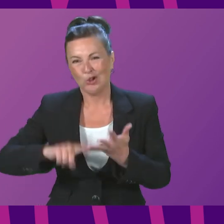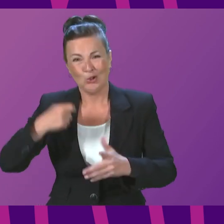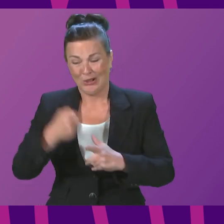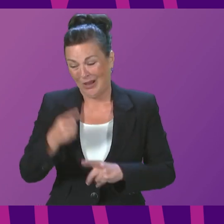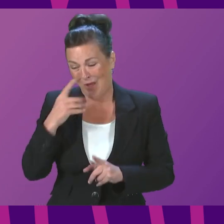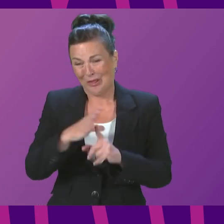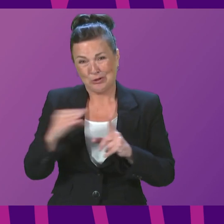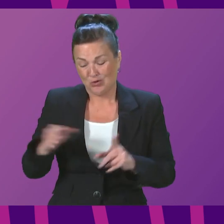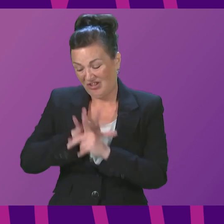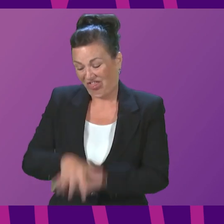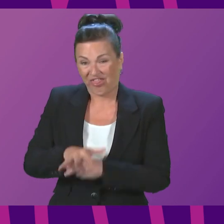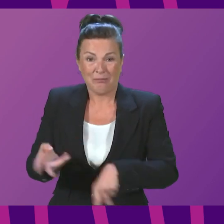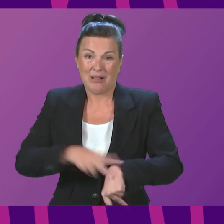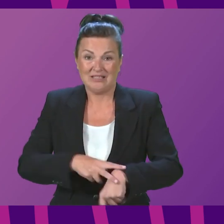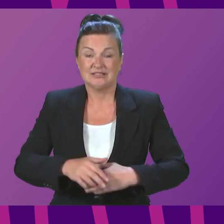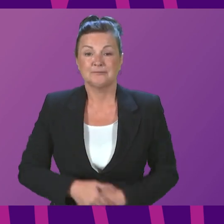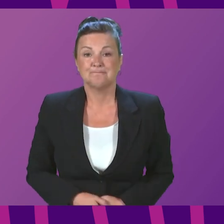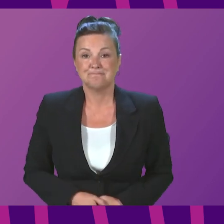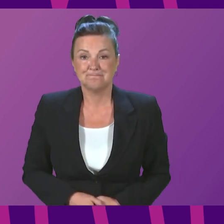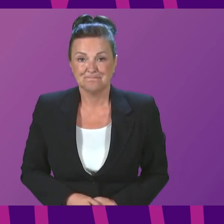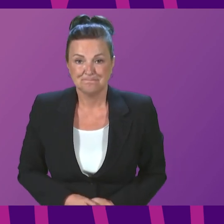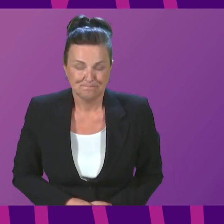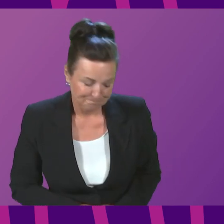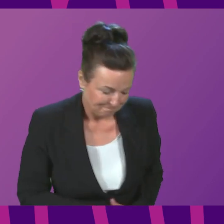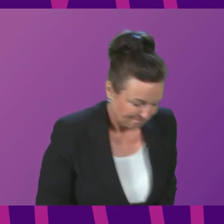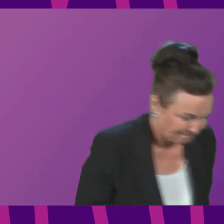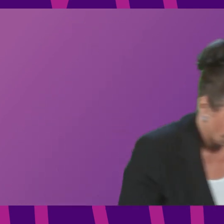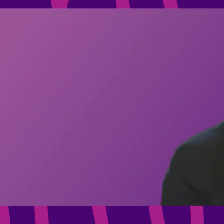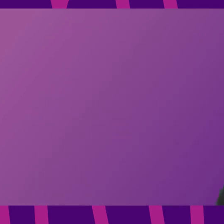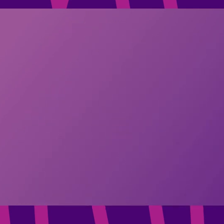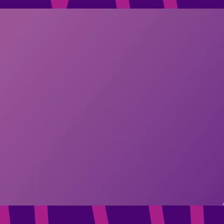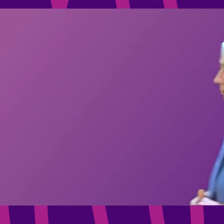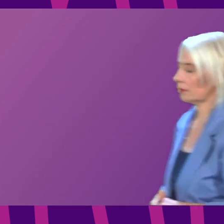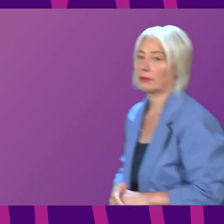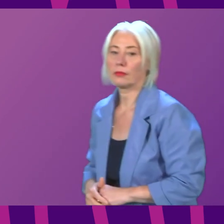the Conservatives are in government. Question number two, Anna Sarwar.